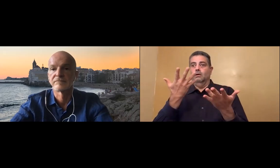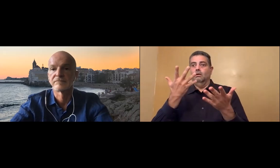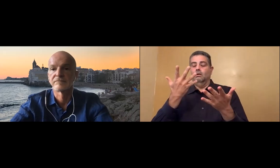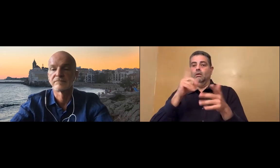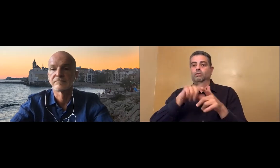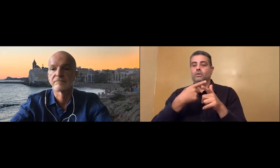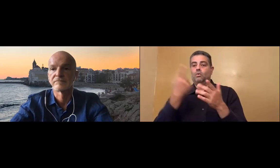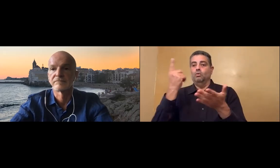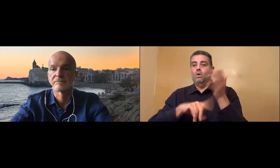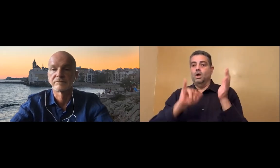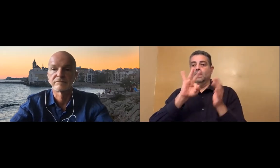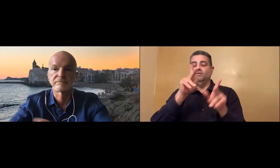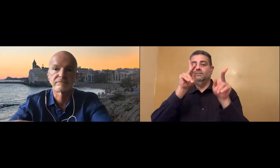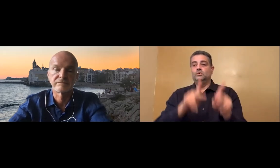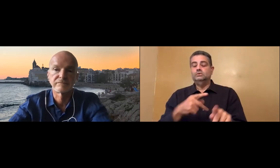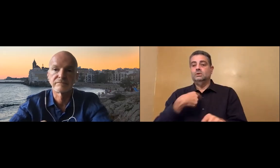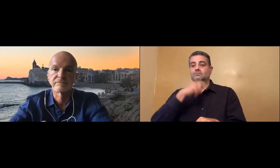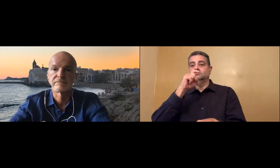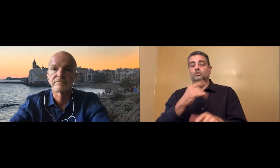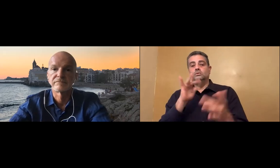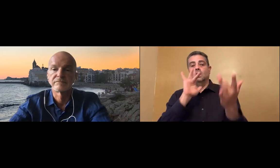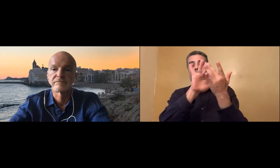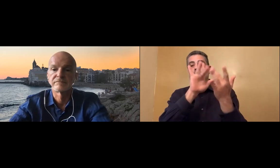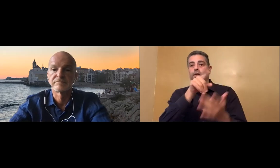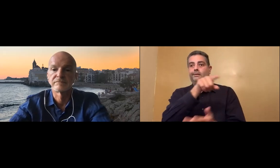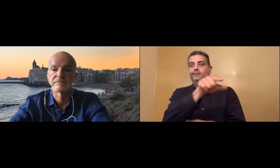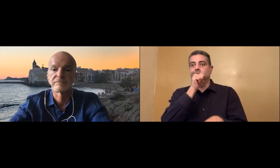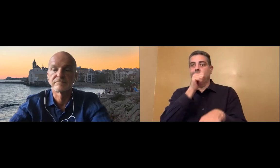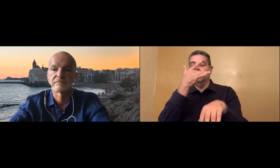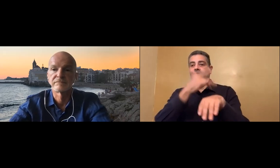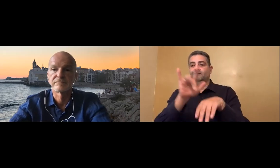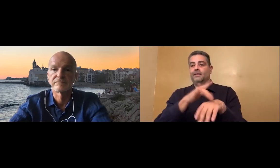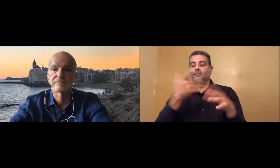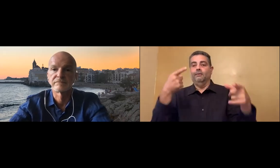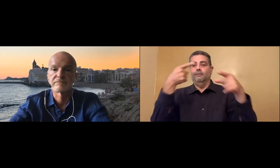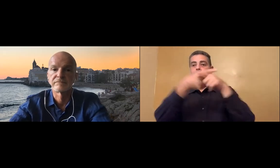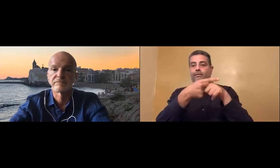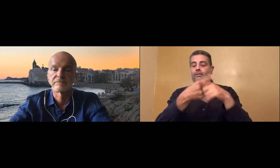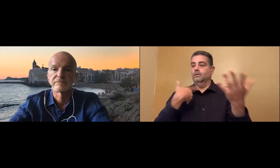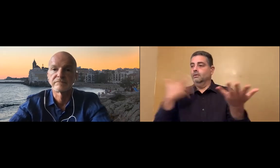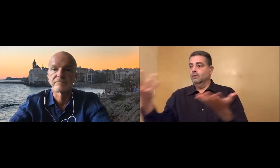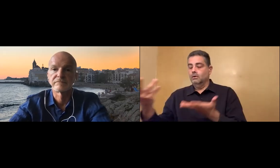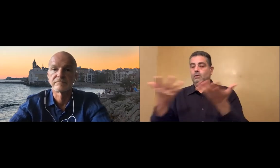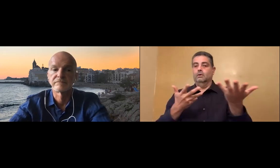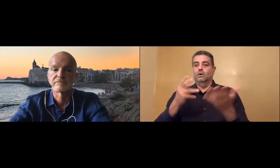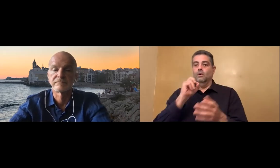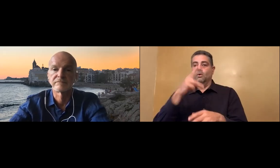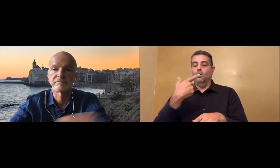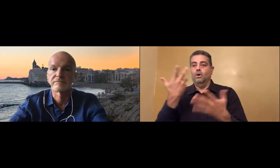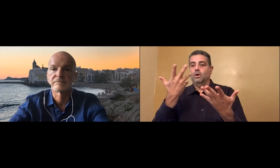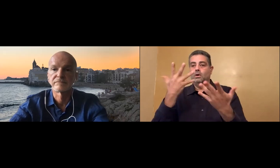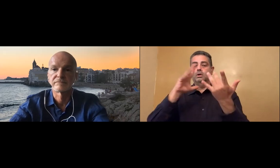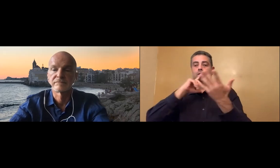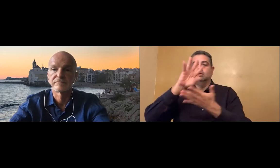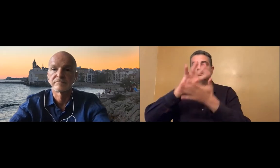have the CF or communication facilitator come to your location. It may not be available. It